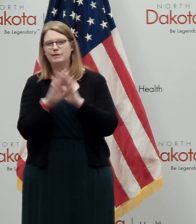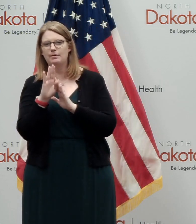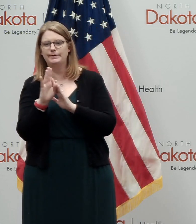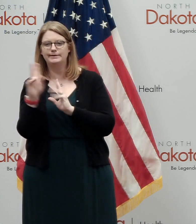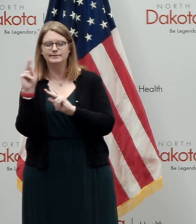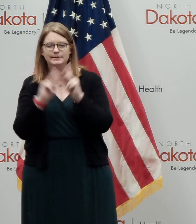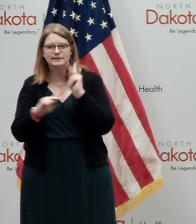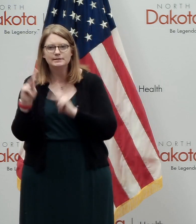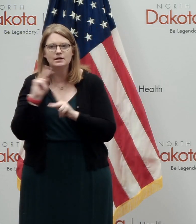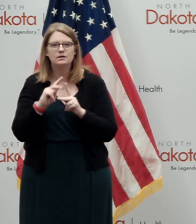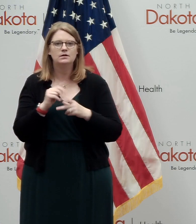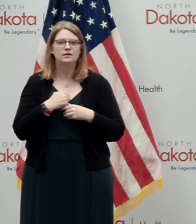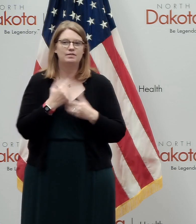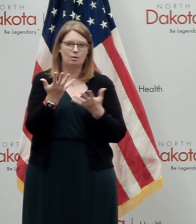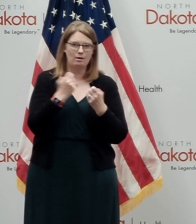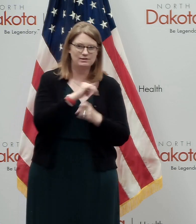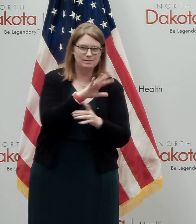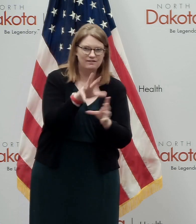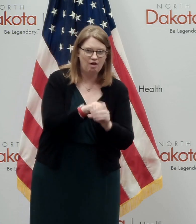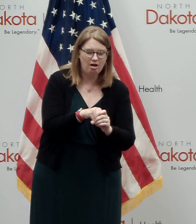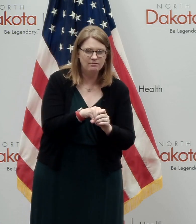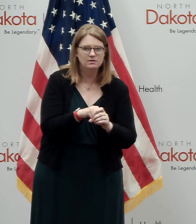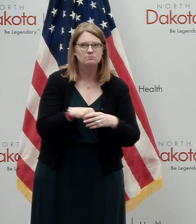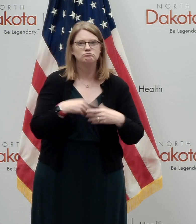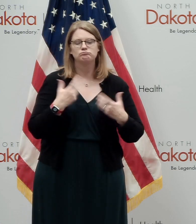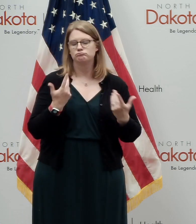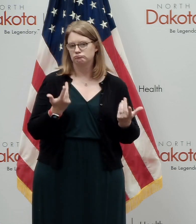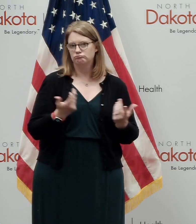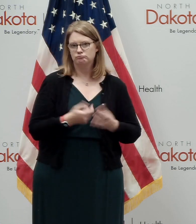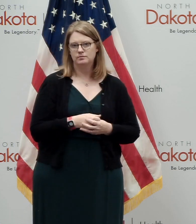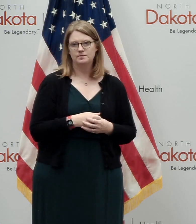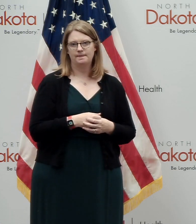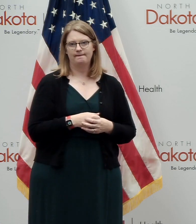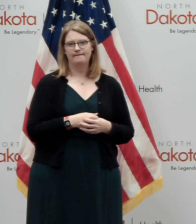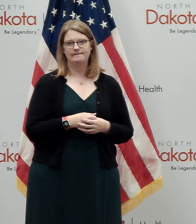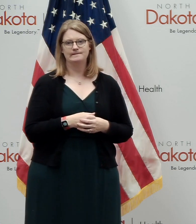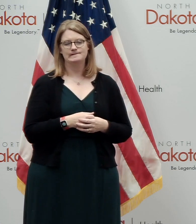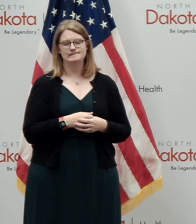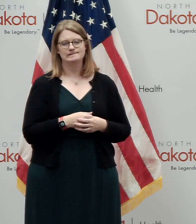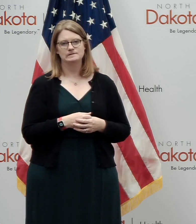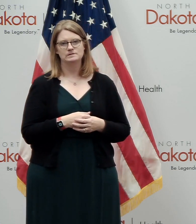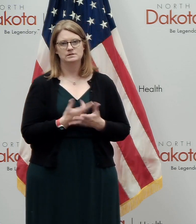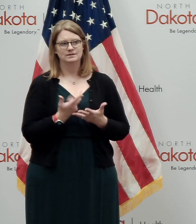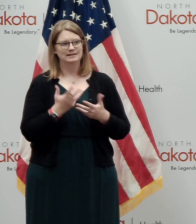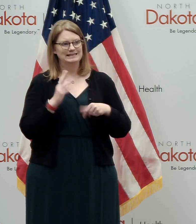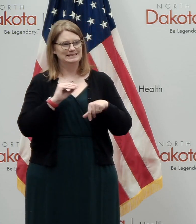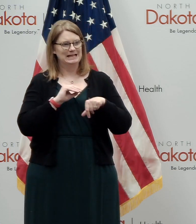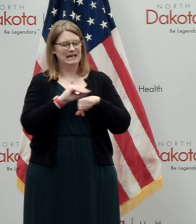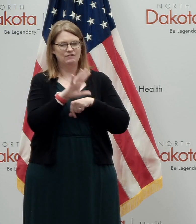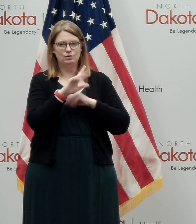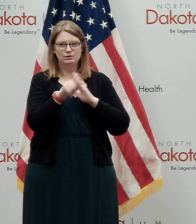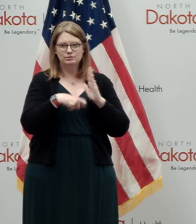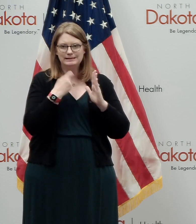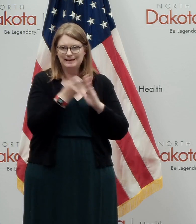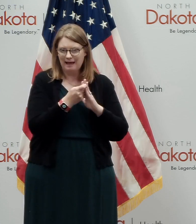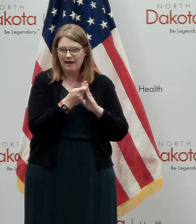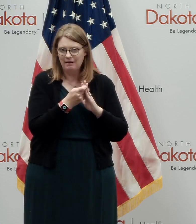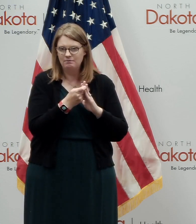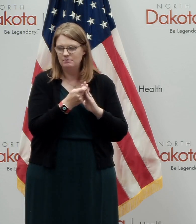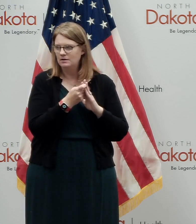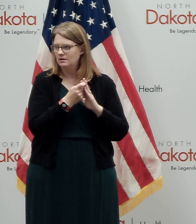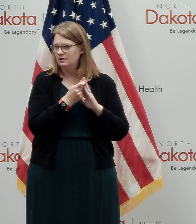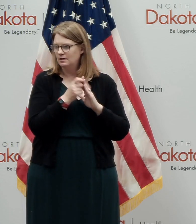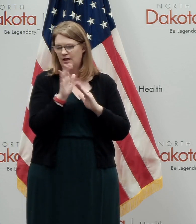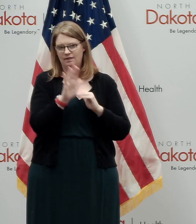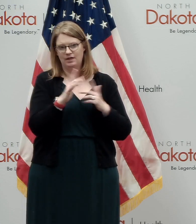to get, to be engaged. Uh, so I think it's going to be a, uh, an influential time in the history of these young people's